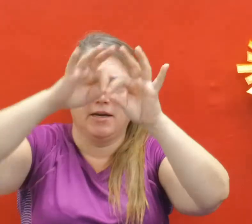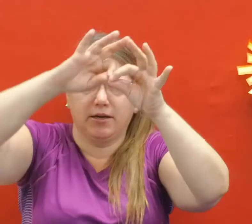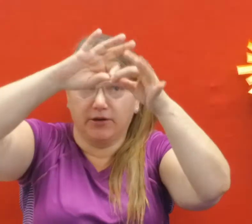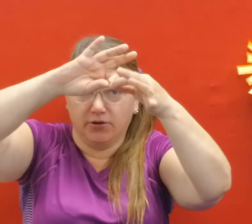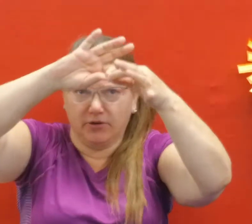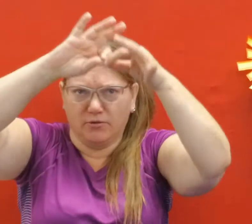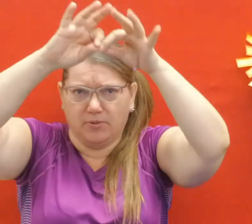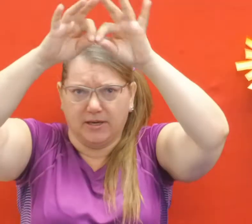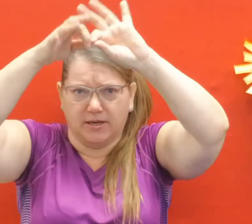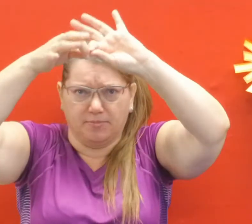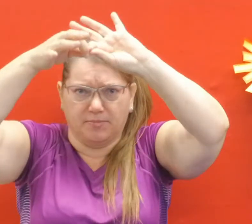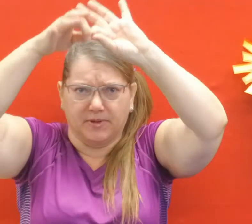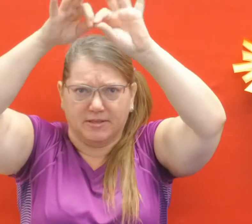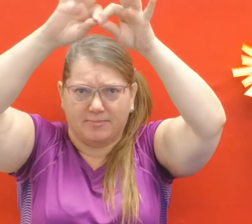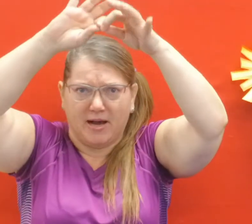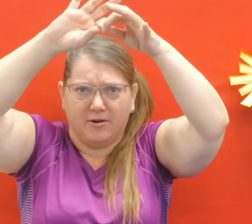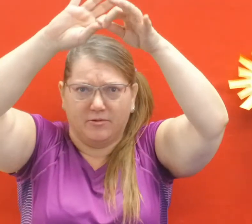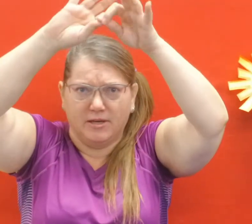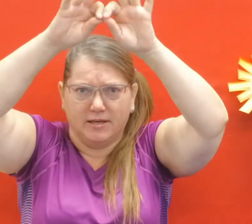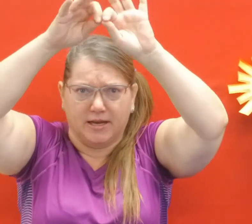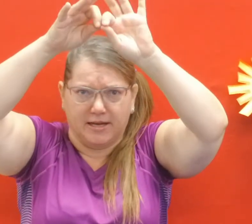went up the spout again.